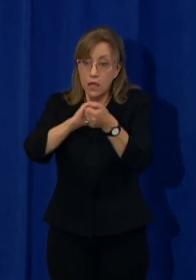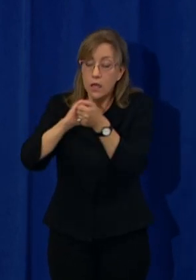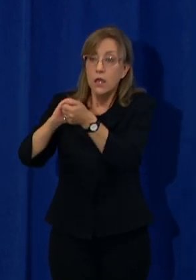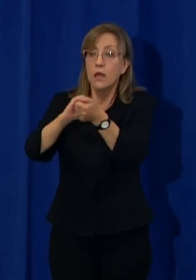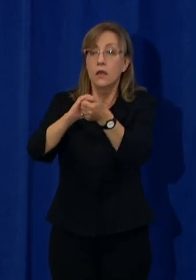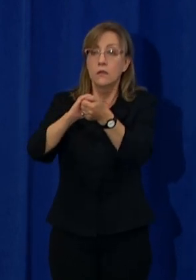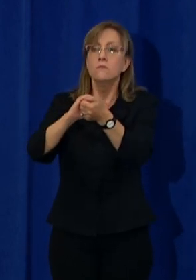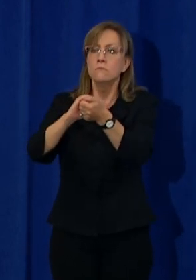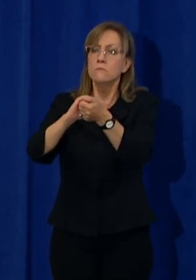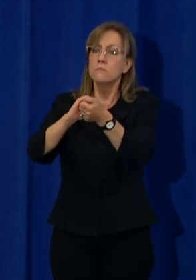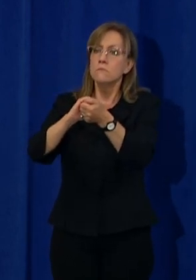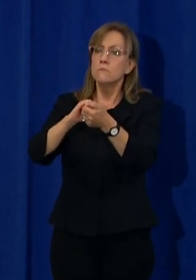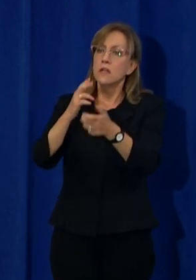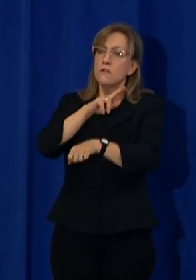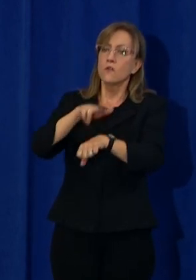in announcing this new initiative.